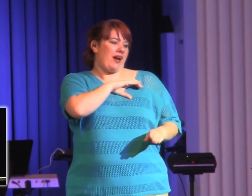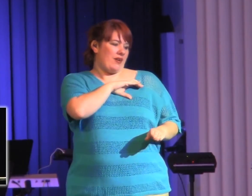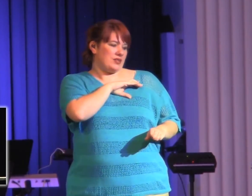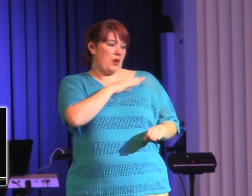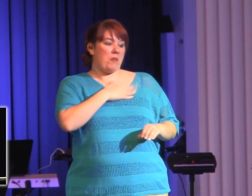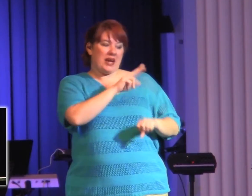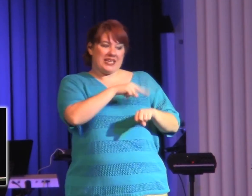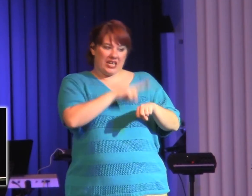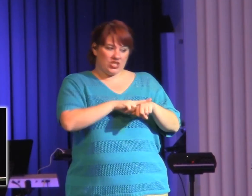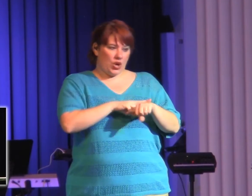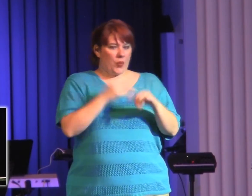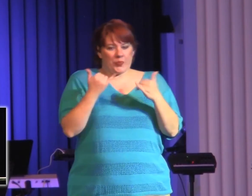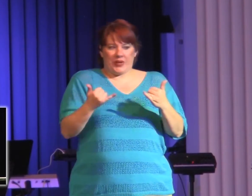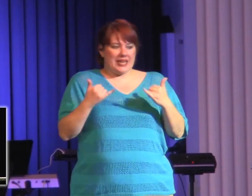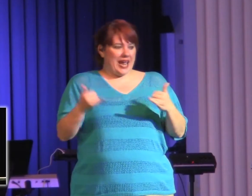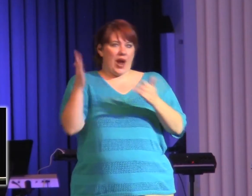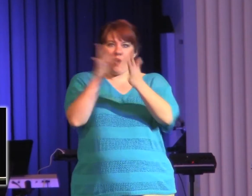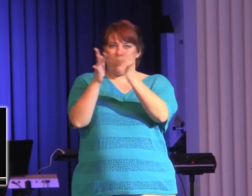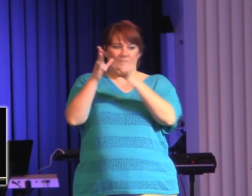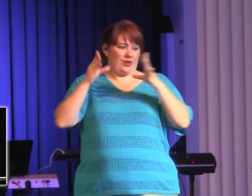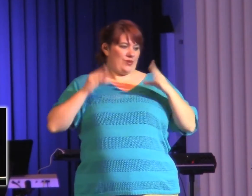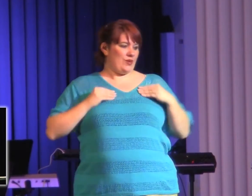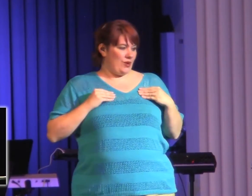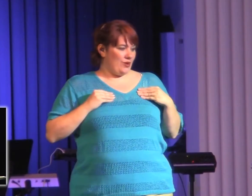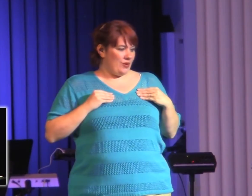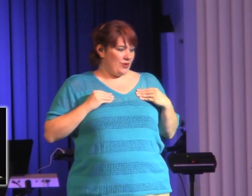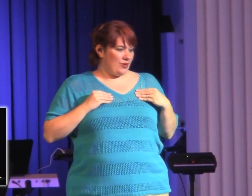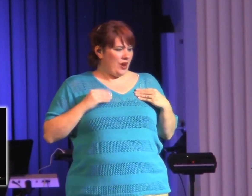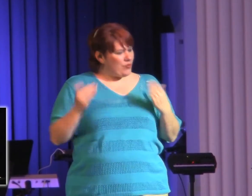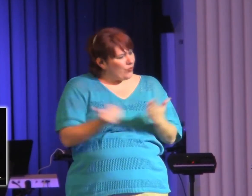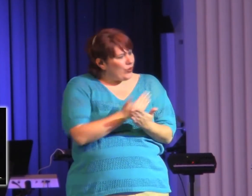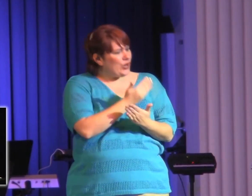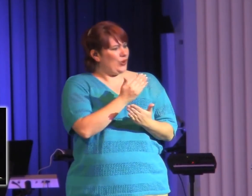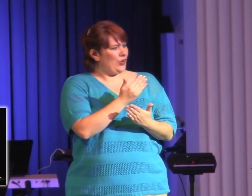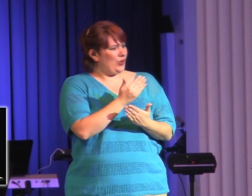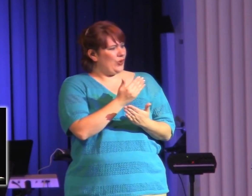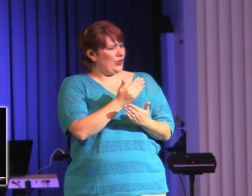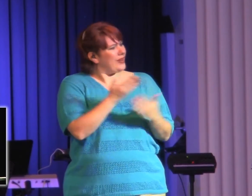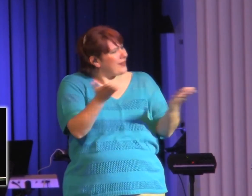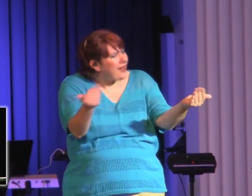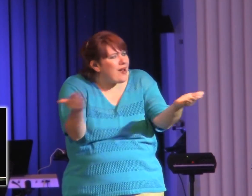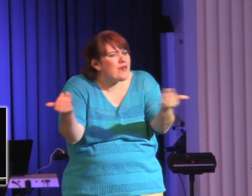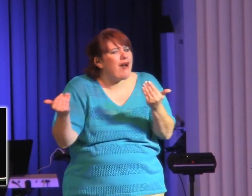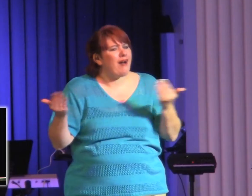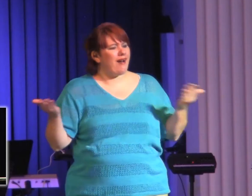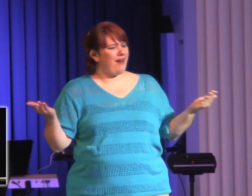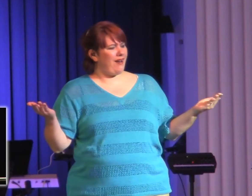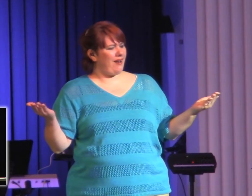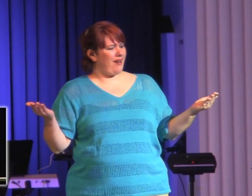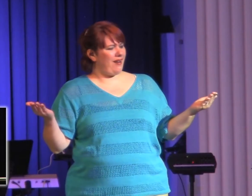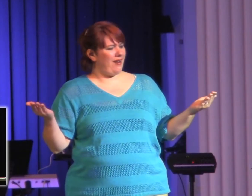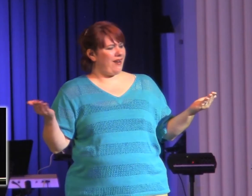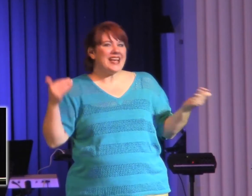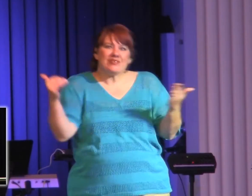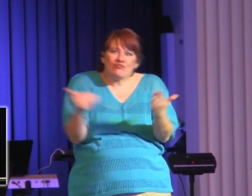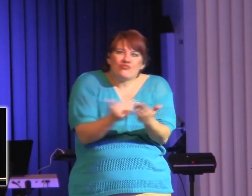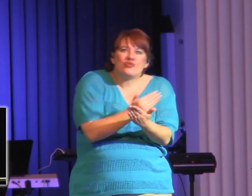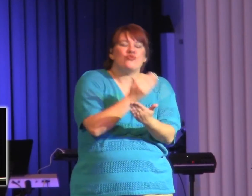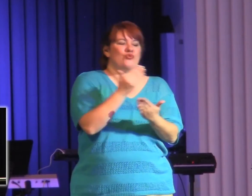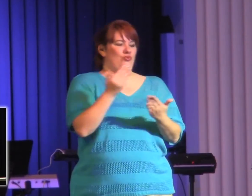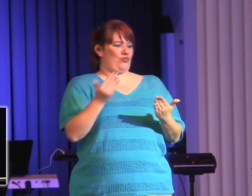I've been born again. It's a little reboot. It's a little restart. Come on, baby. You know, I get a reboot.